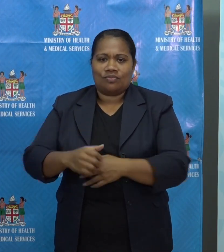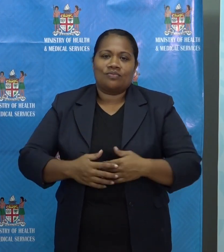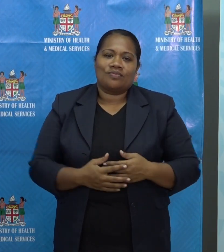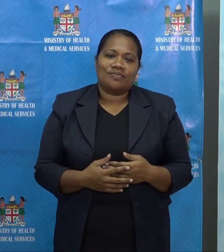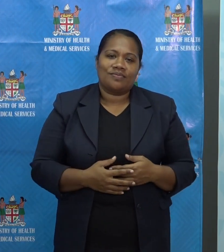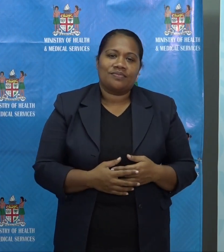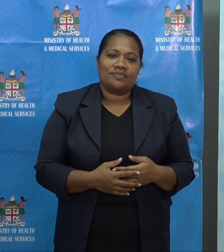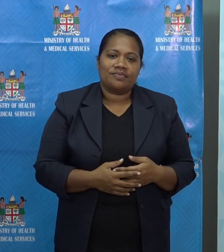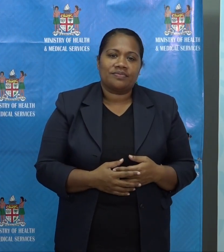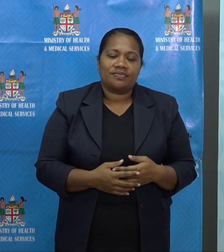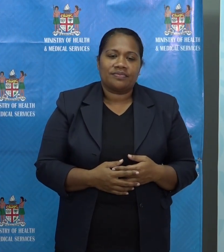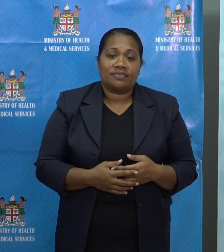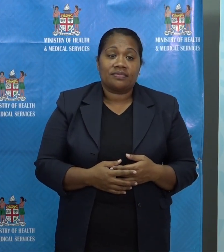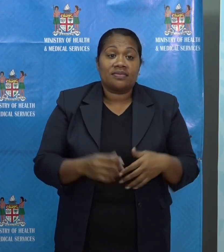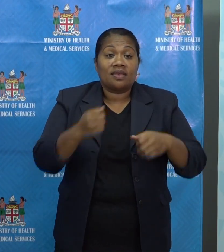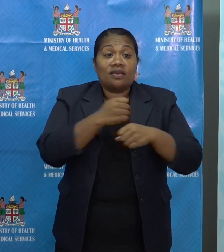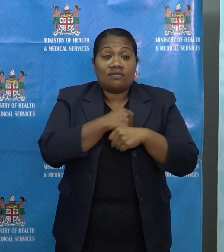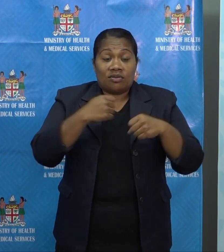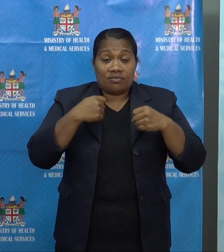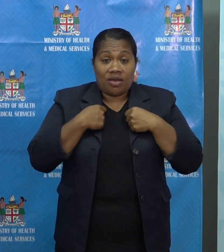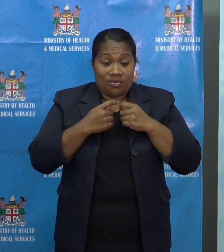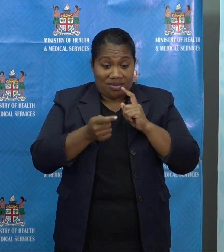following our swabbing from the funeral yesterday,